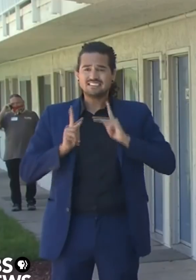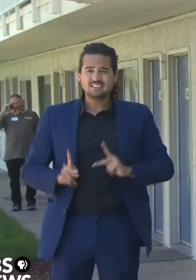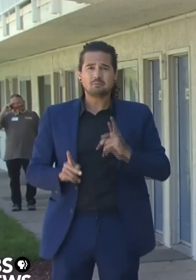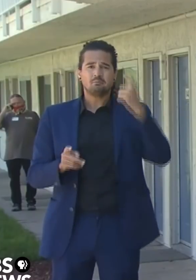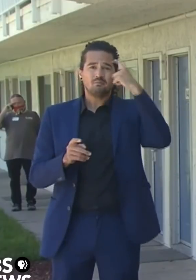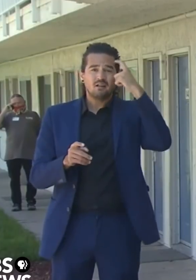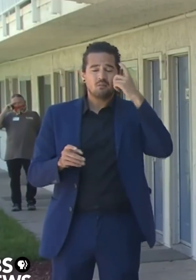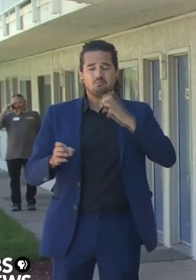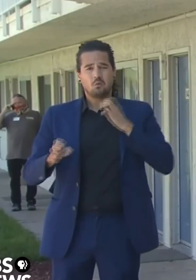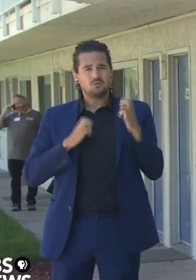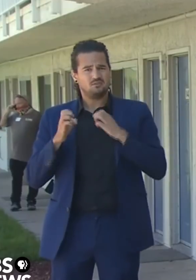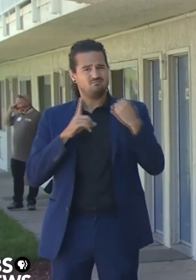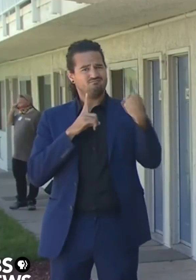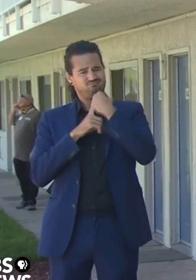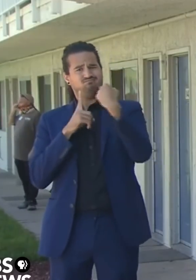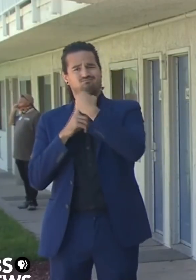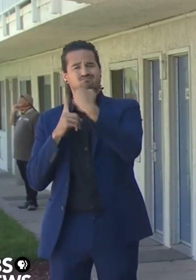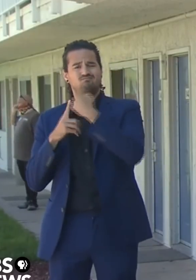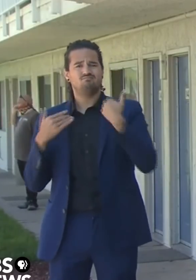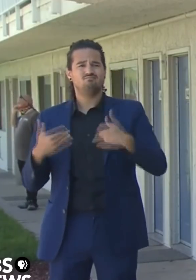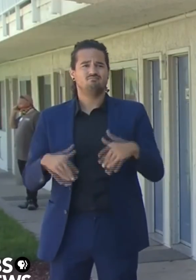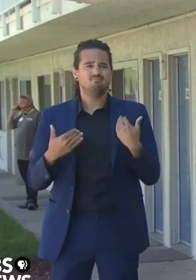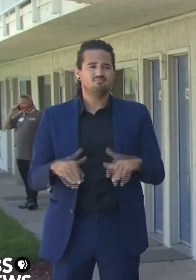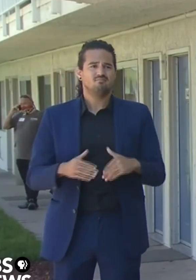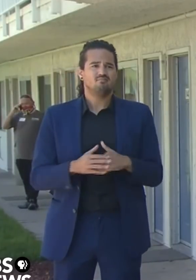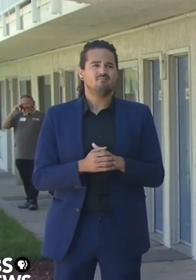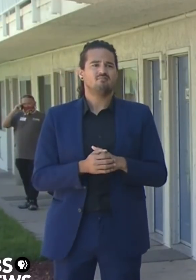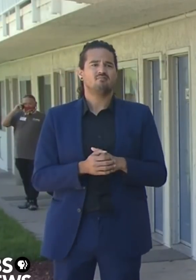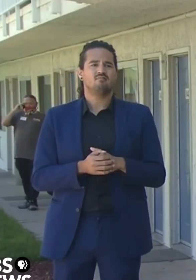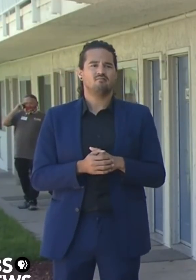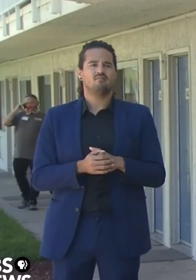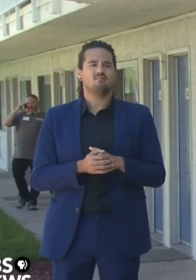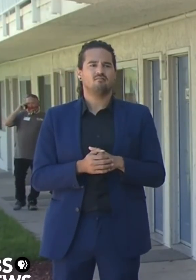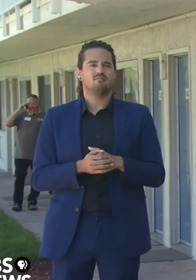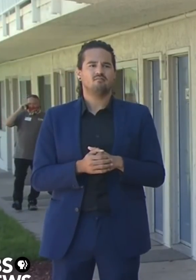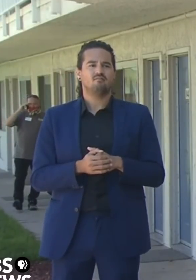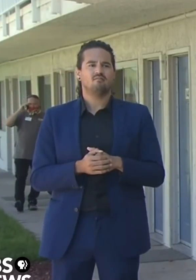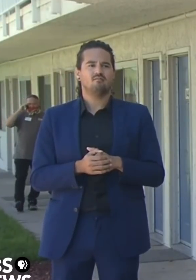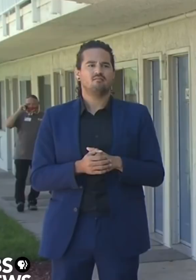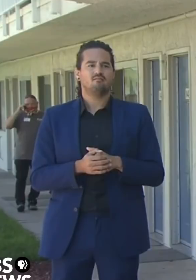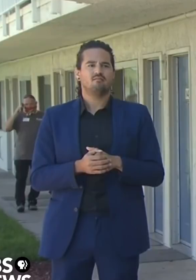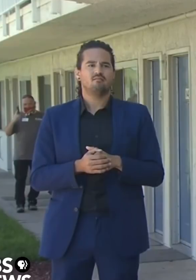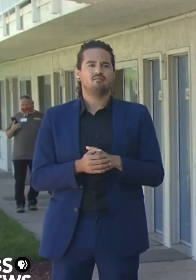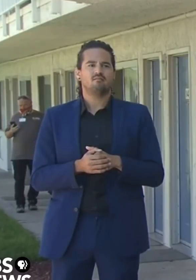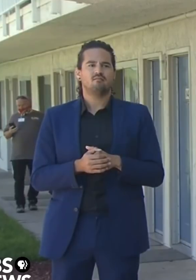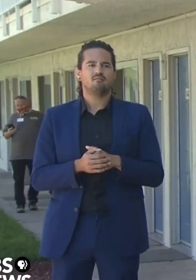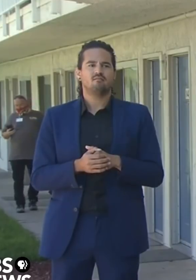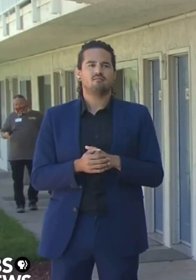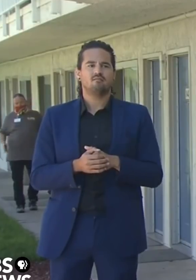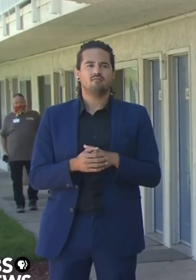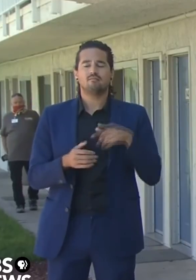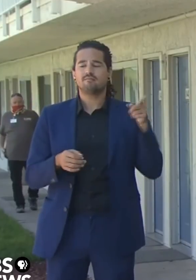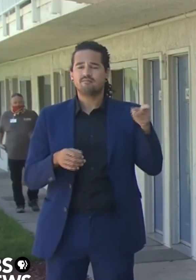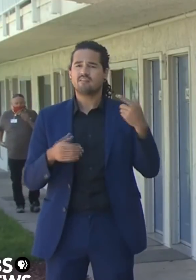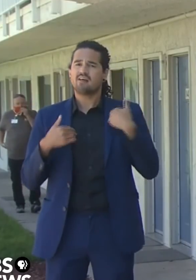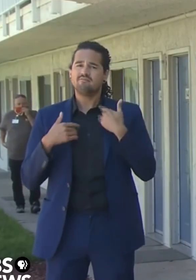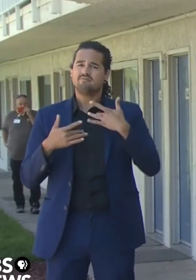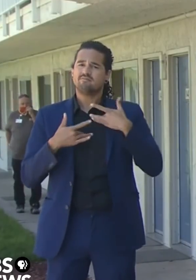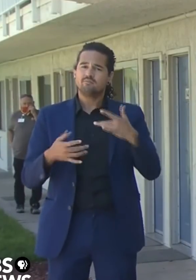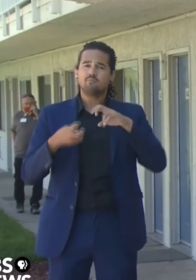-medicating drug, rock, all addictions, bipolar disorder, schizophrenia, paranoia, many families torn asunder because